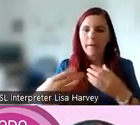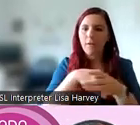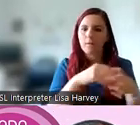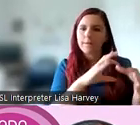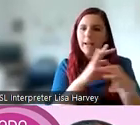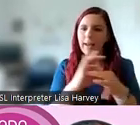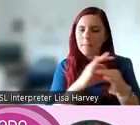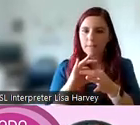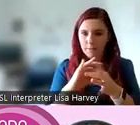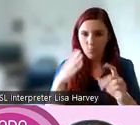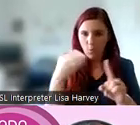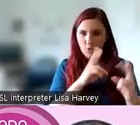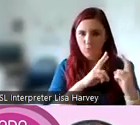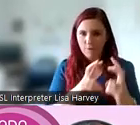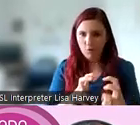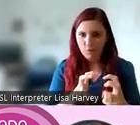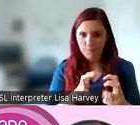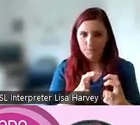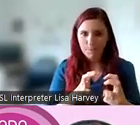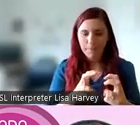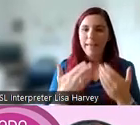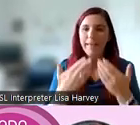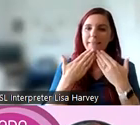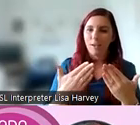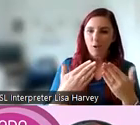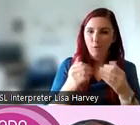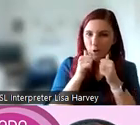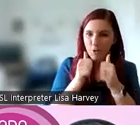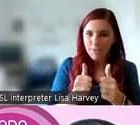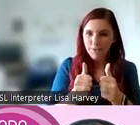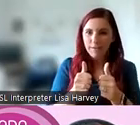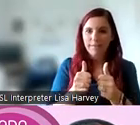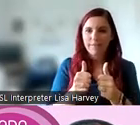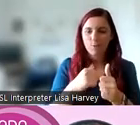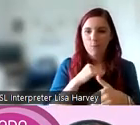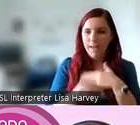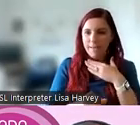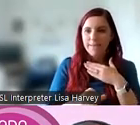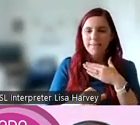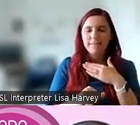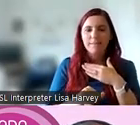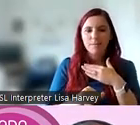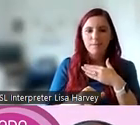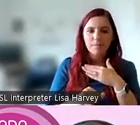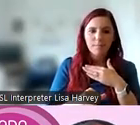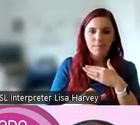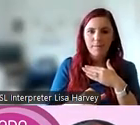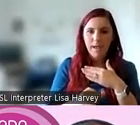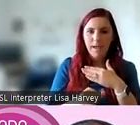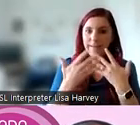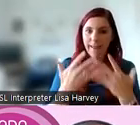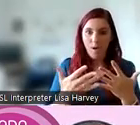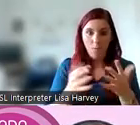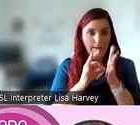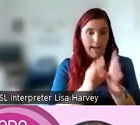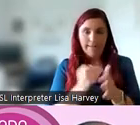approaches to research. So thank you very much for your attention today. The new guidance is now available on the NDA